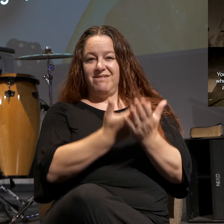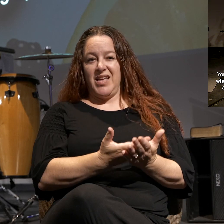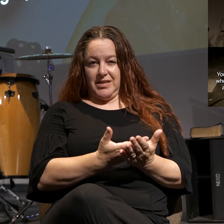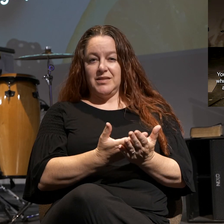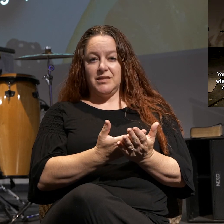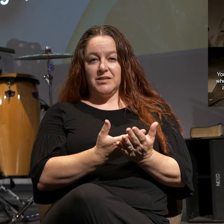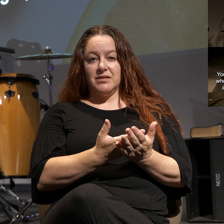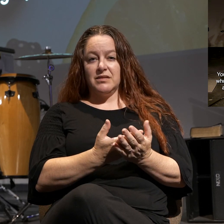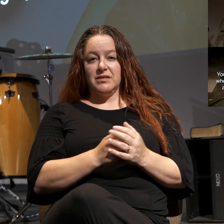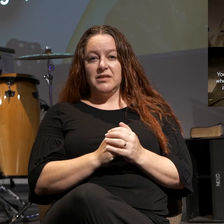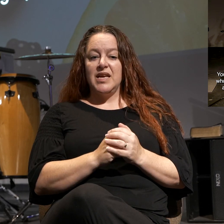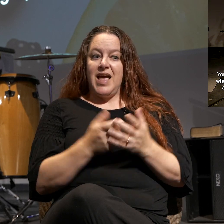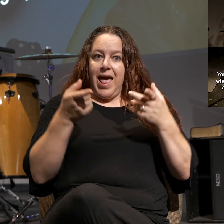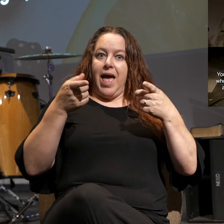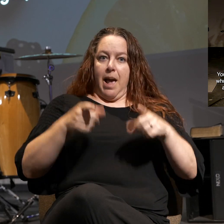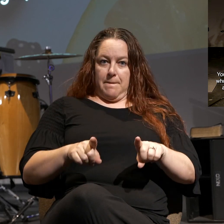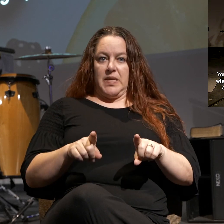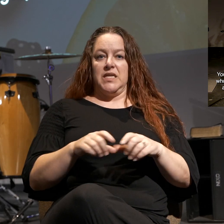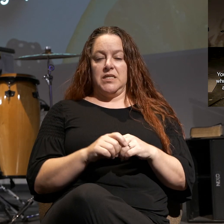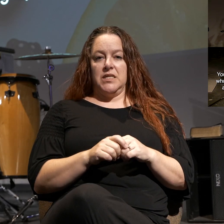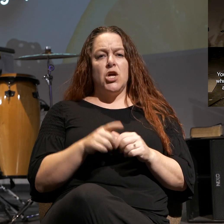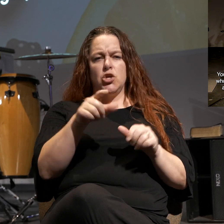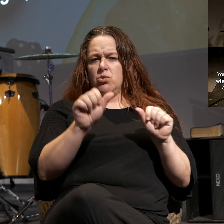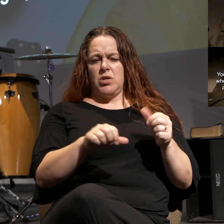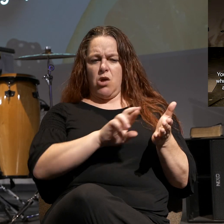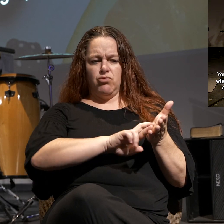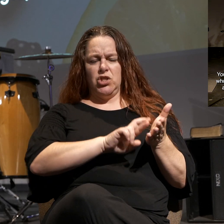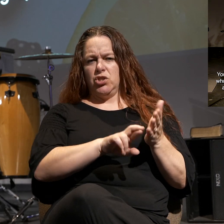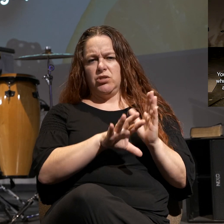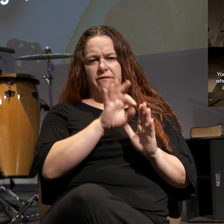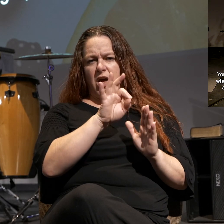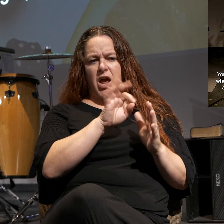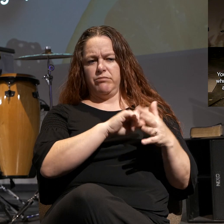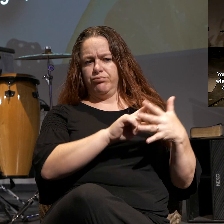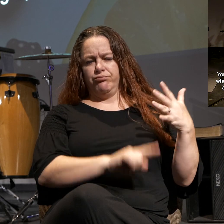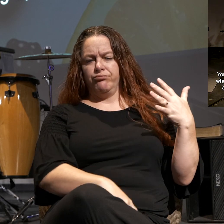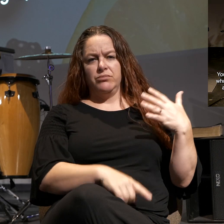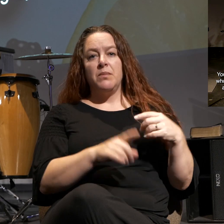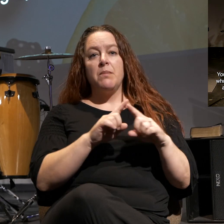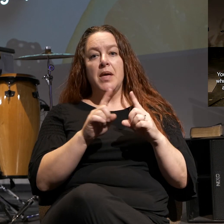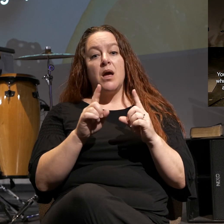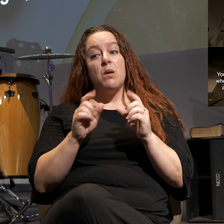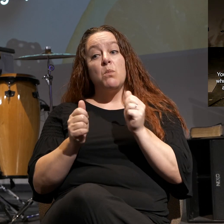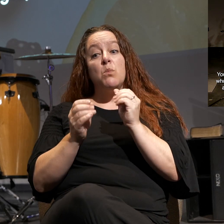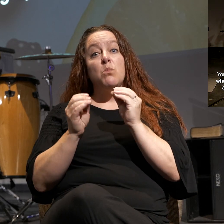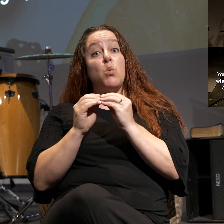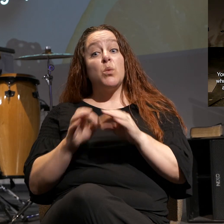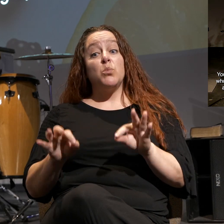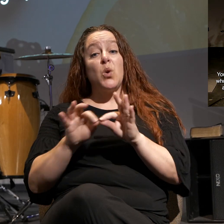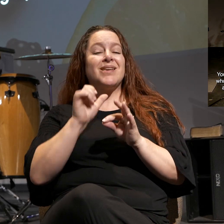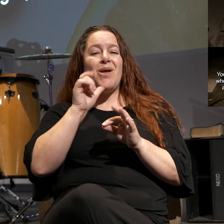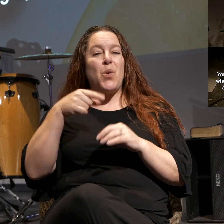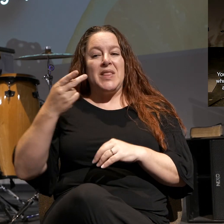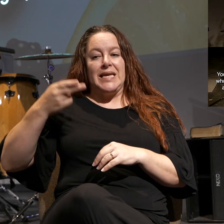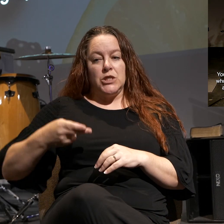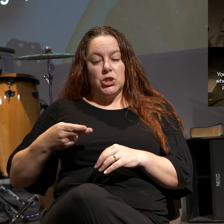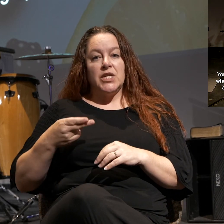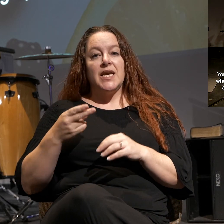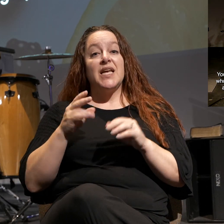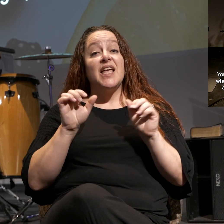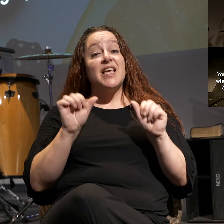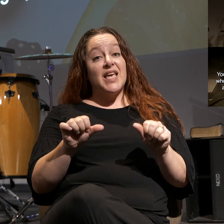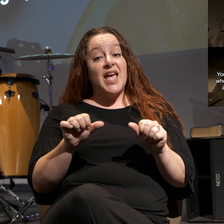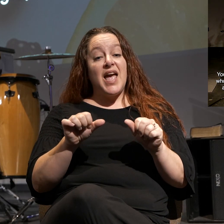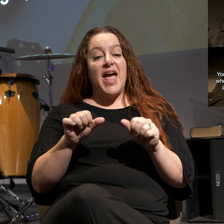factual. It happened. You can do the research and find that out. But more importantly, it's not just a historical fact. It can be a